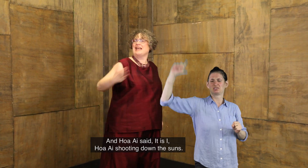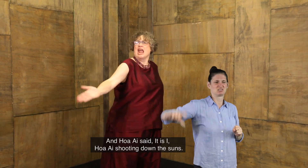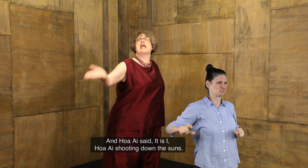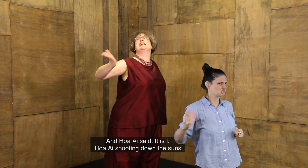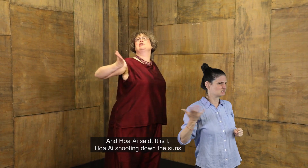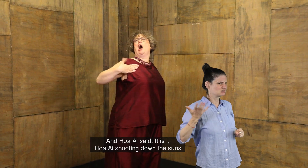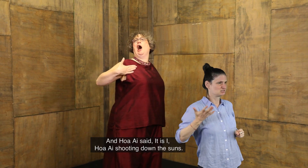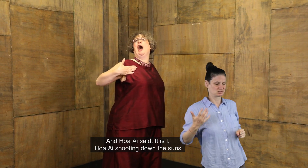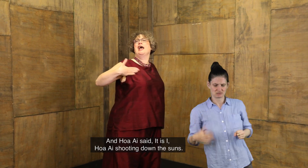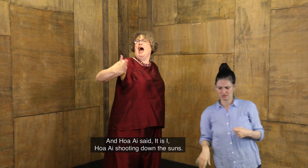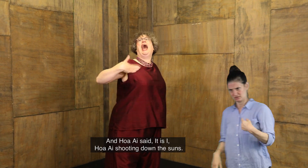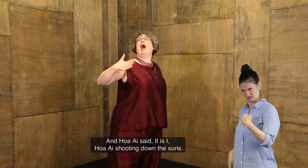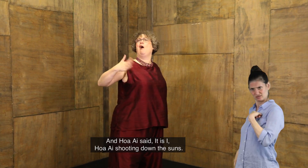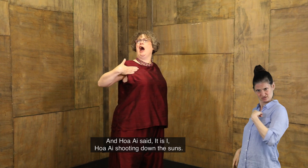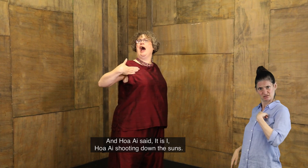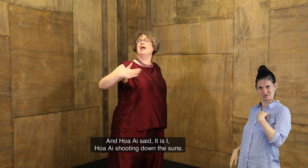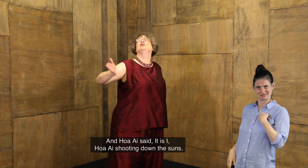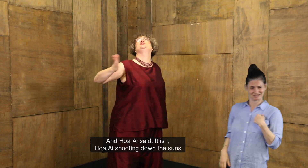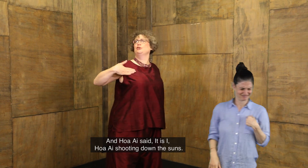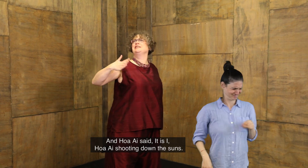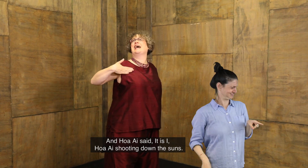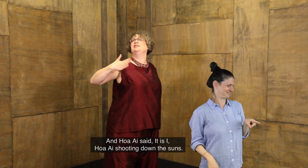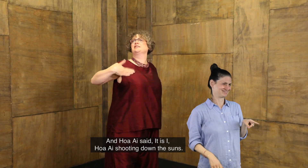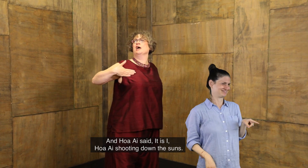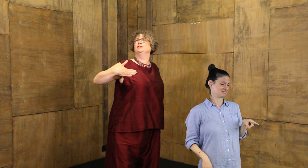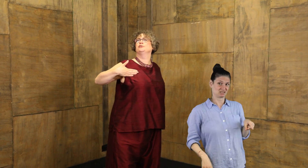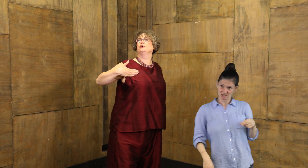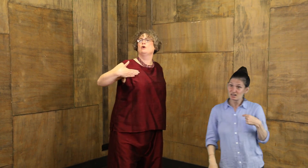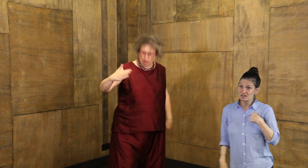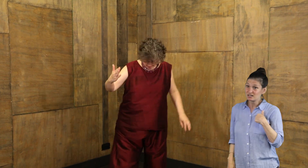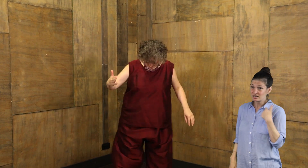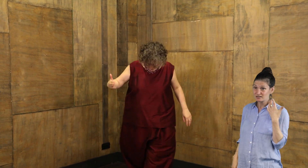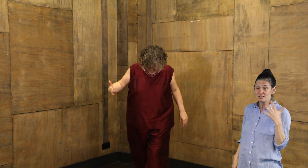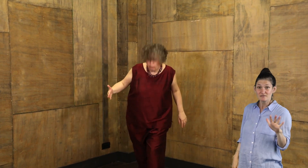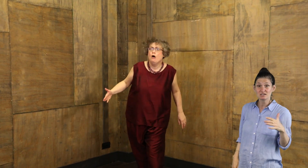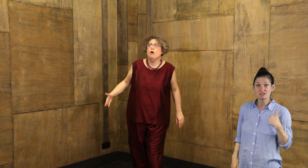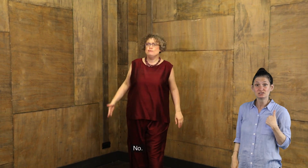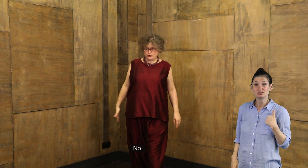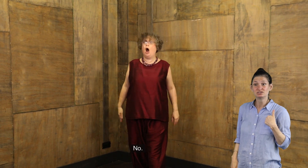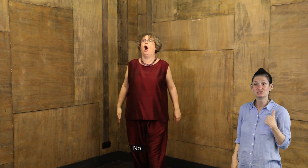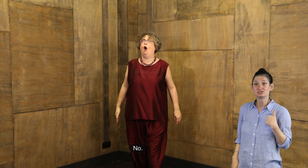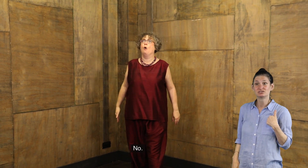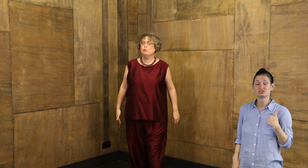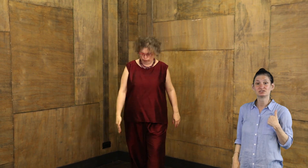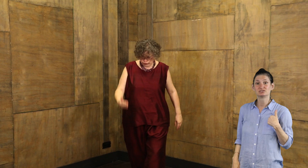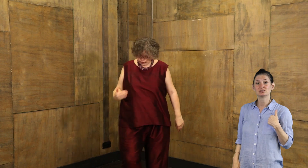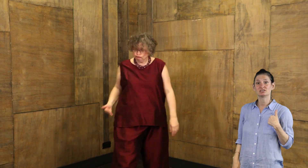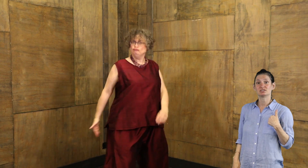said, it is I, how I, shooting down the sun. No.